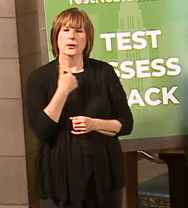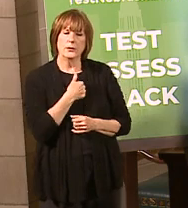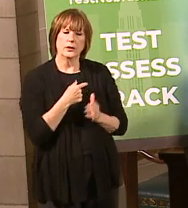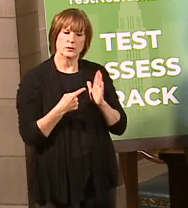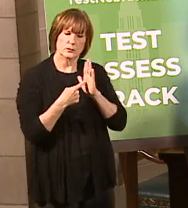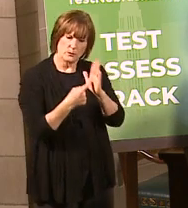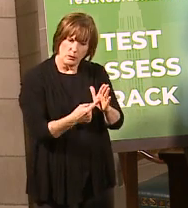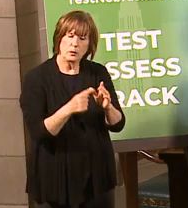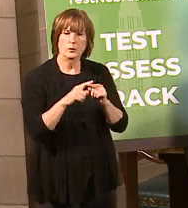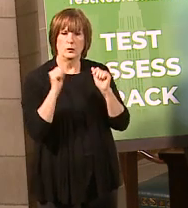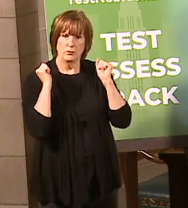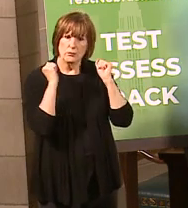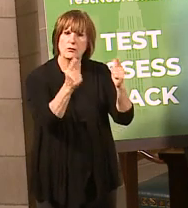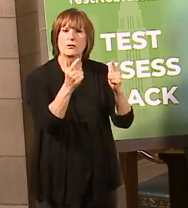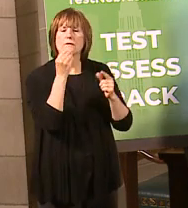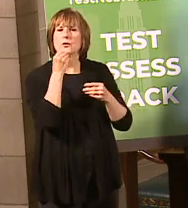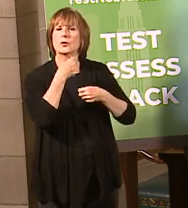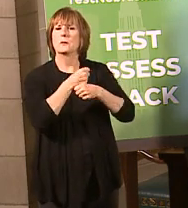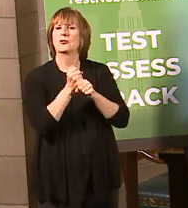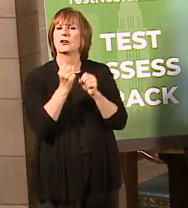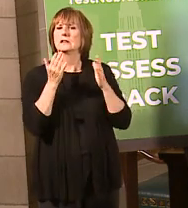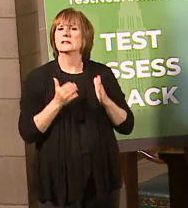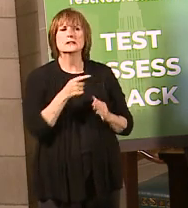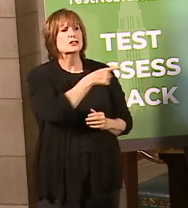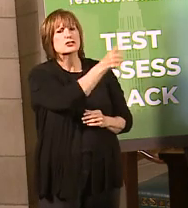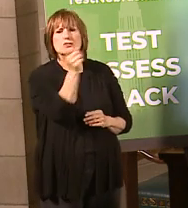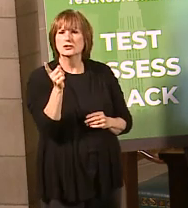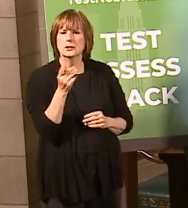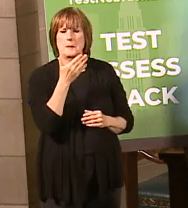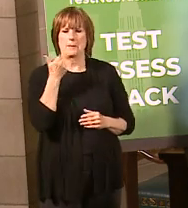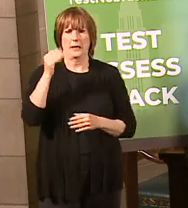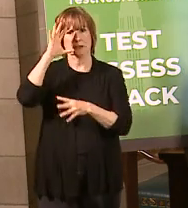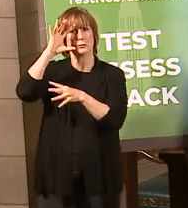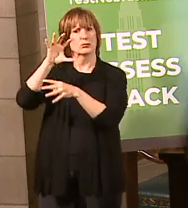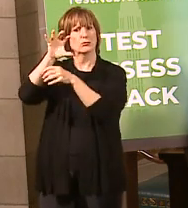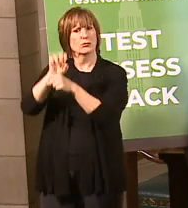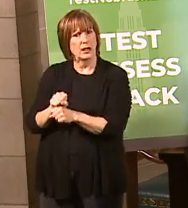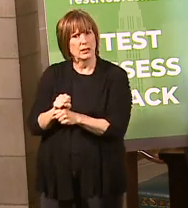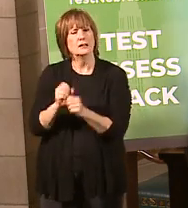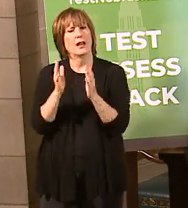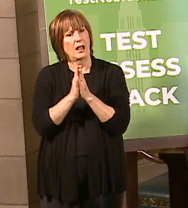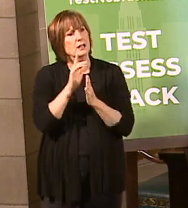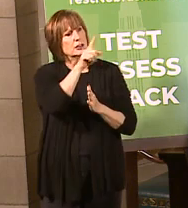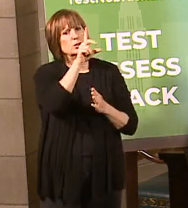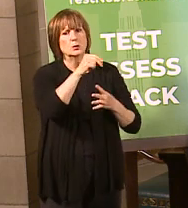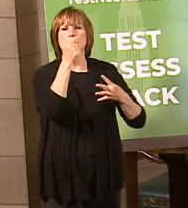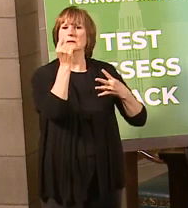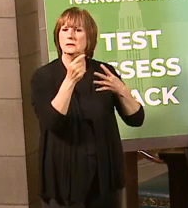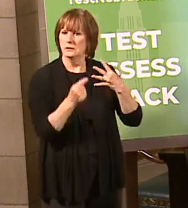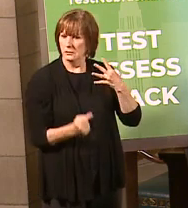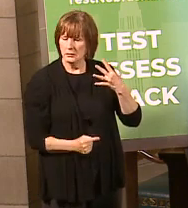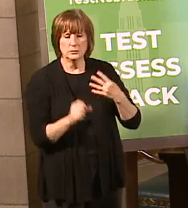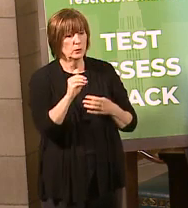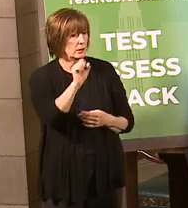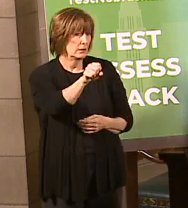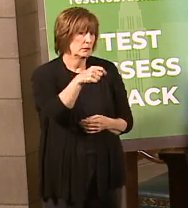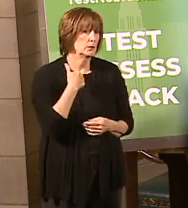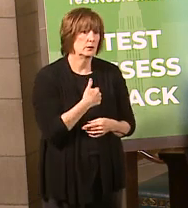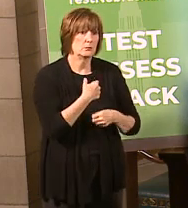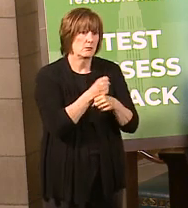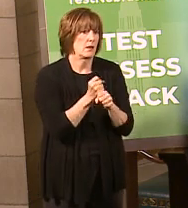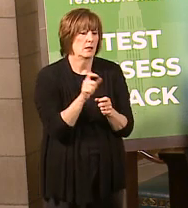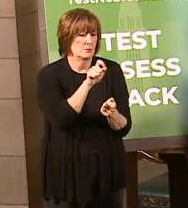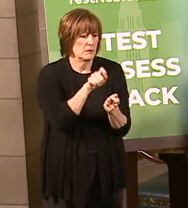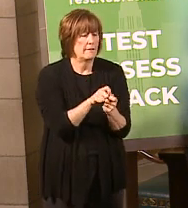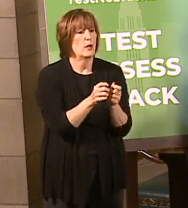showing to all of our food processors here in the state as best practices, and this is the kind of thing that we're asking them to do. So, yes, so we are making those